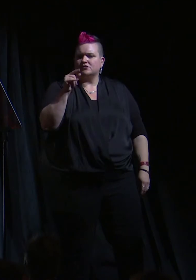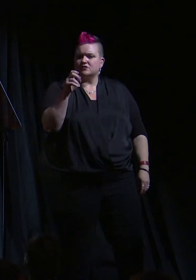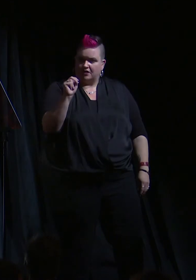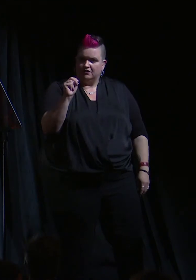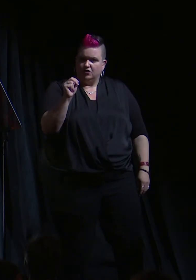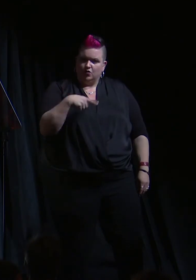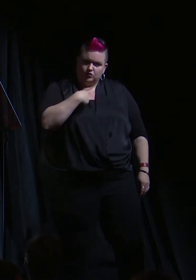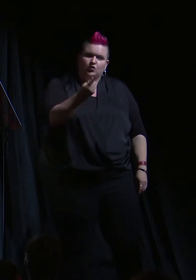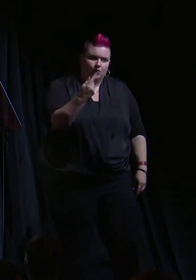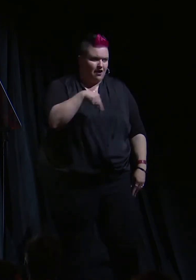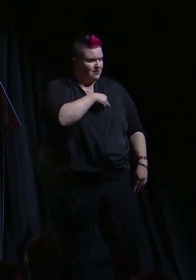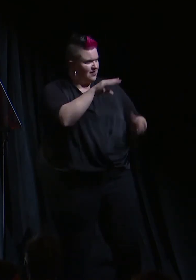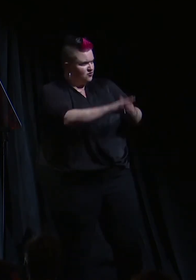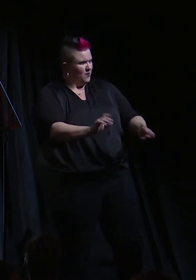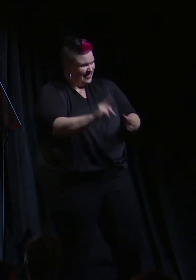story that needed to be told.